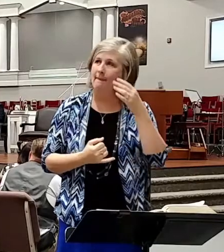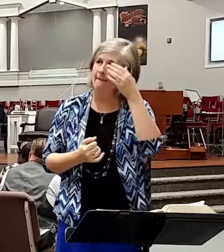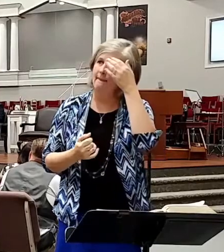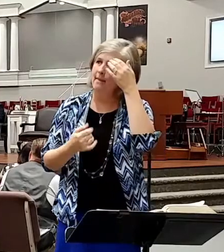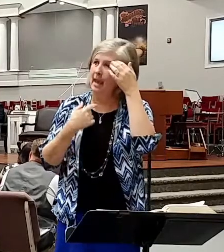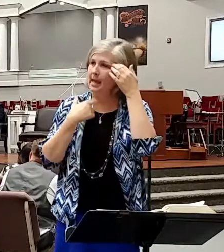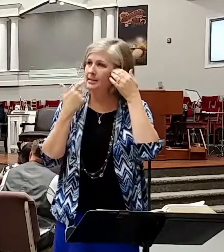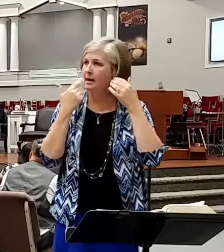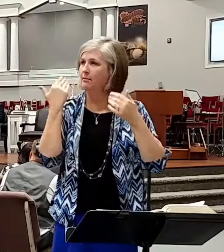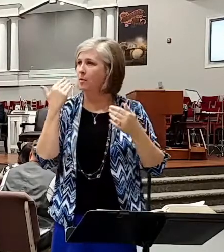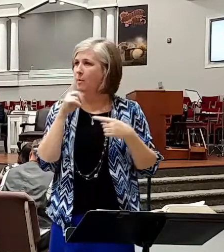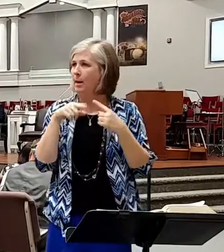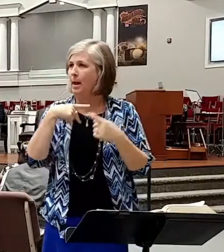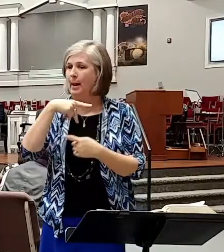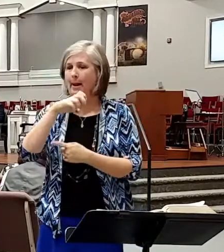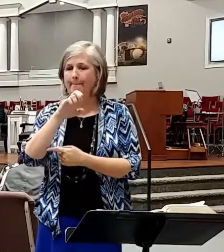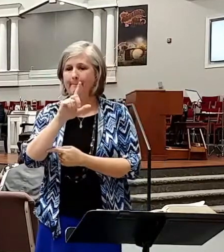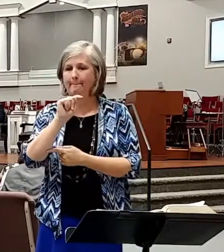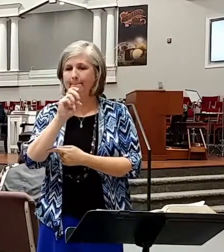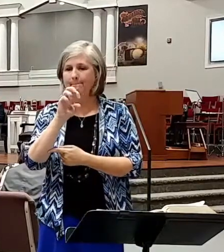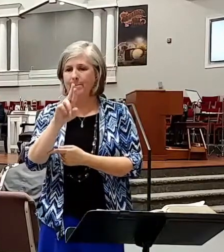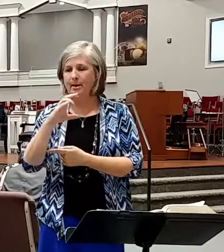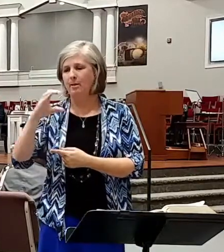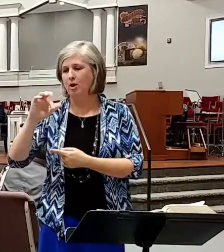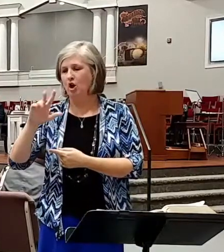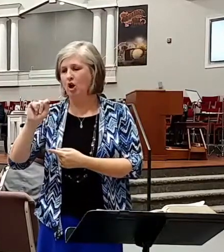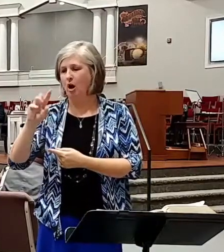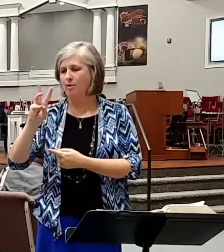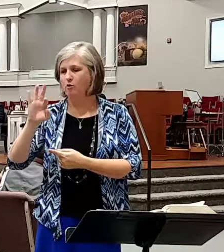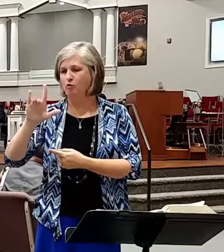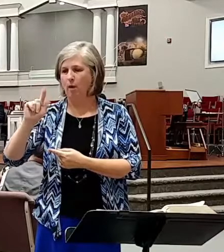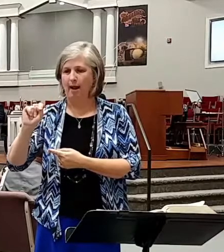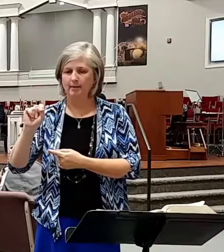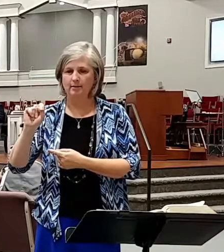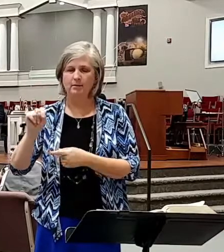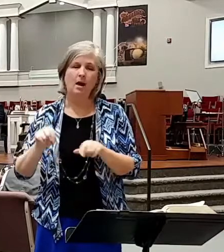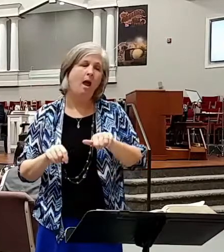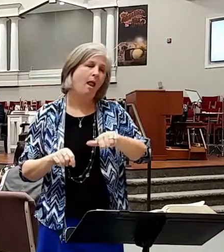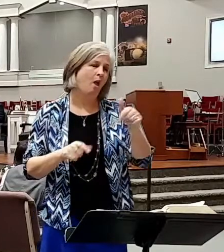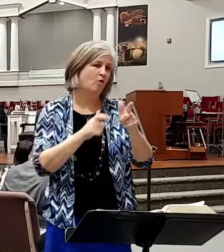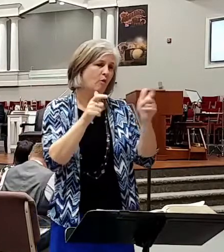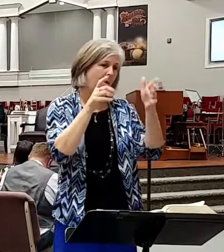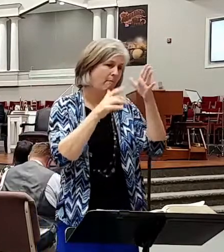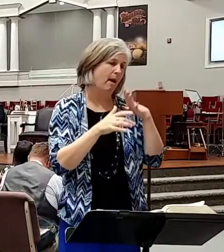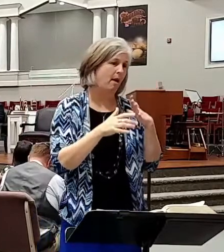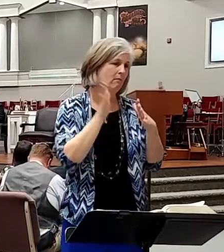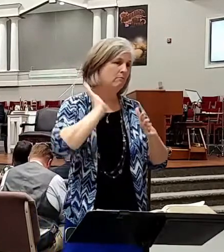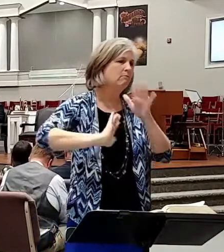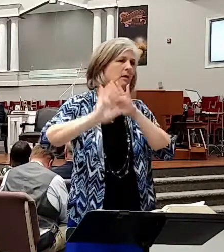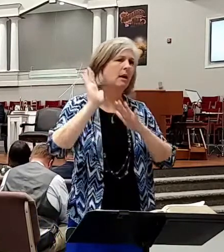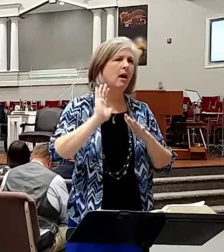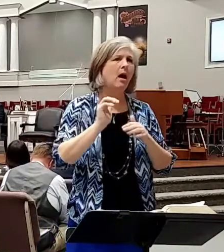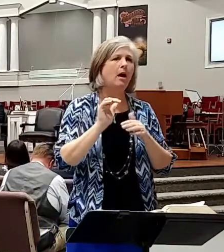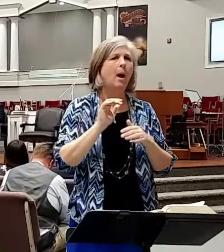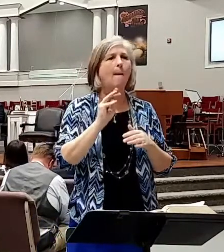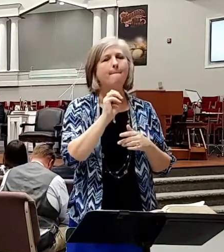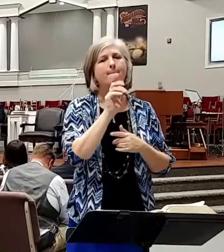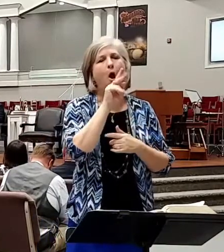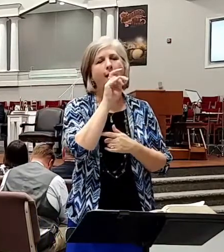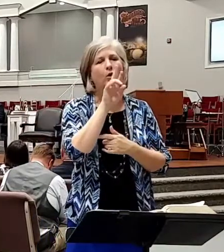earlier about Peter Cartwright another great man goes back to the days of the martyrs you can read this in Fox's book of